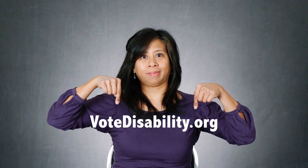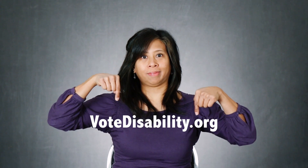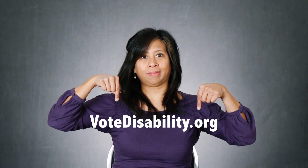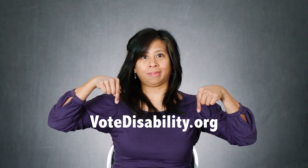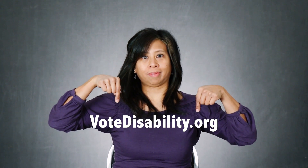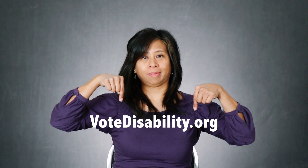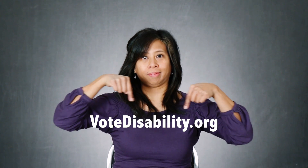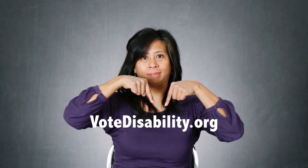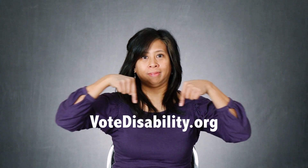VoteDisability.org